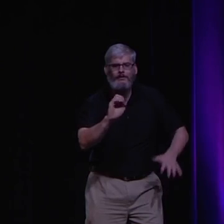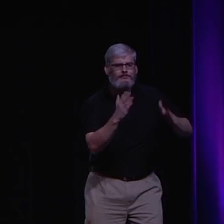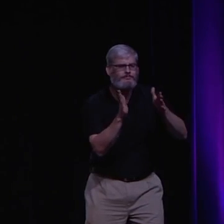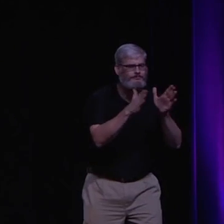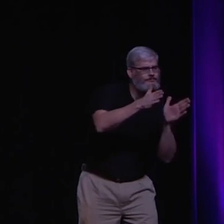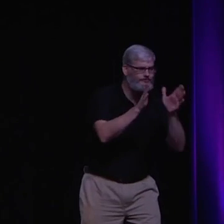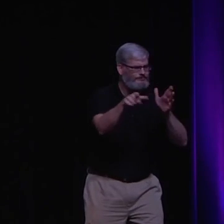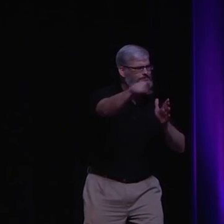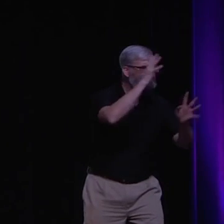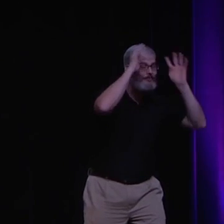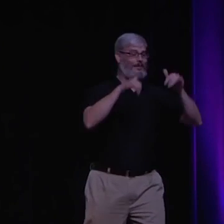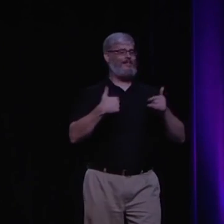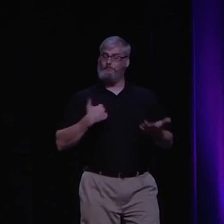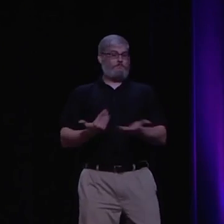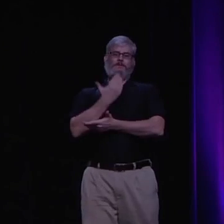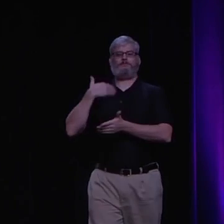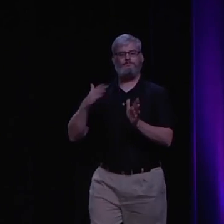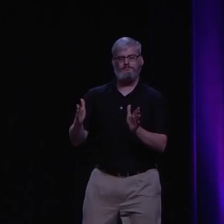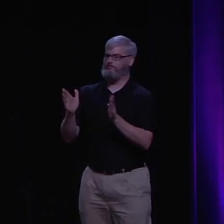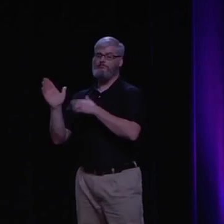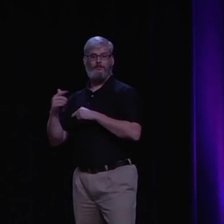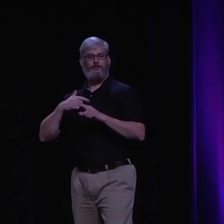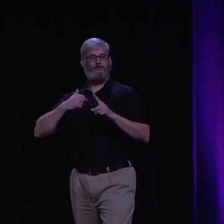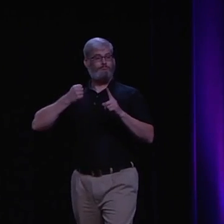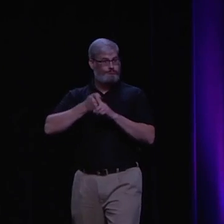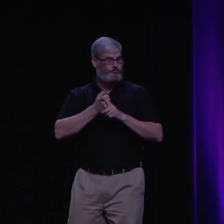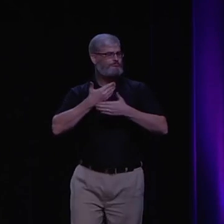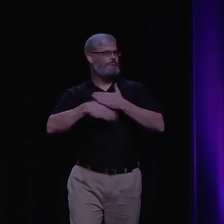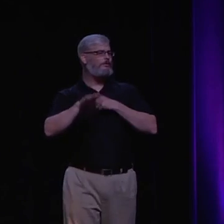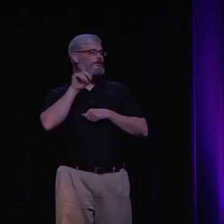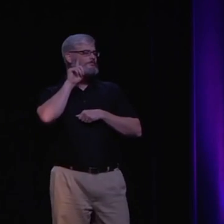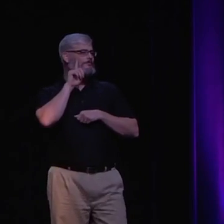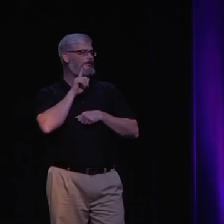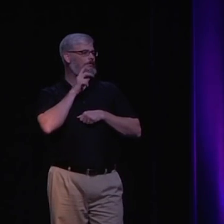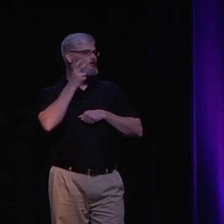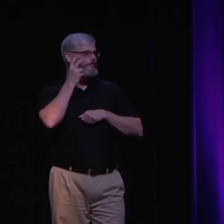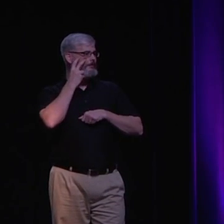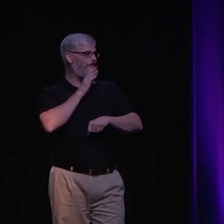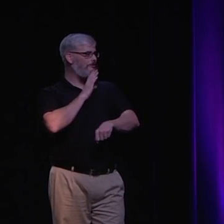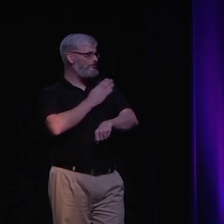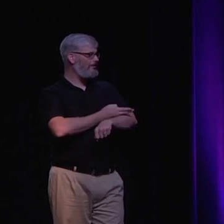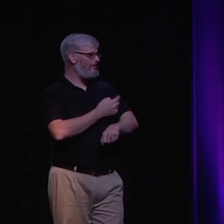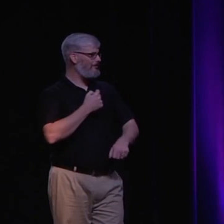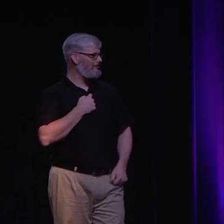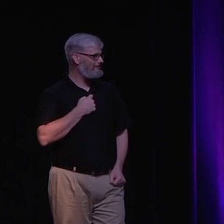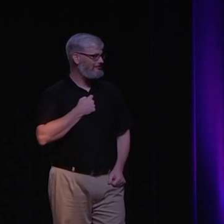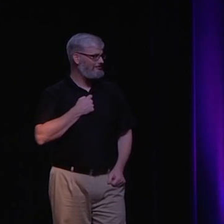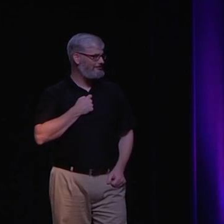Kind of reframe your world now. And that actually happened to me recently. My daughter was born deaf and